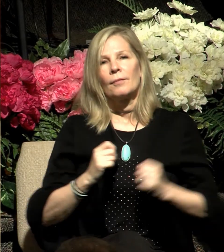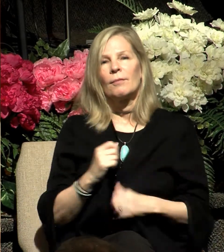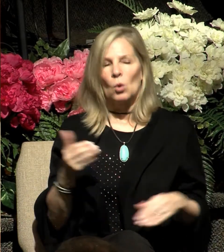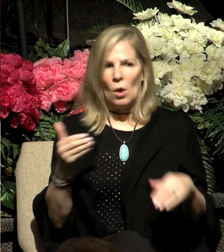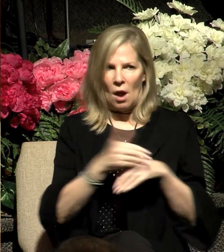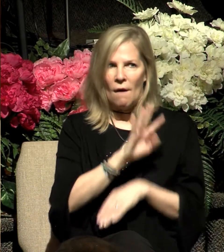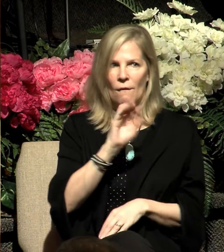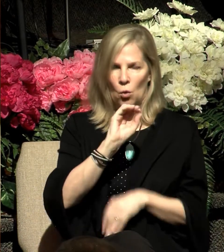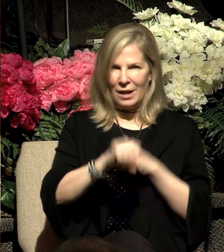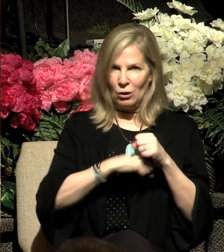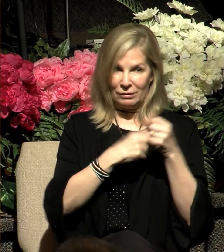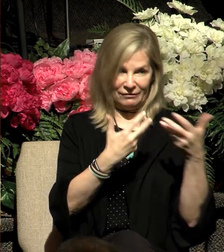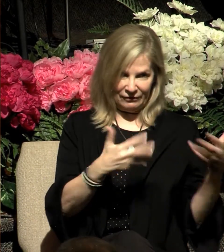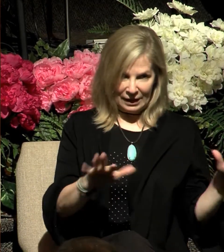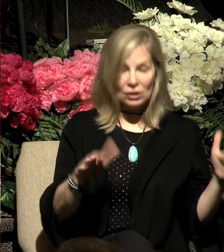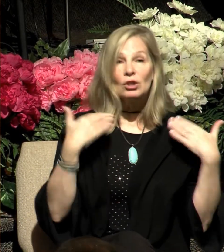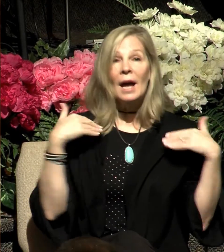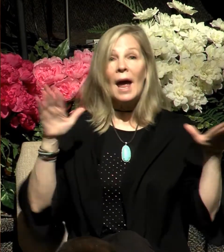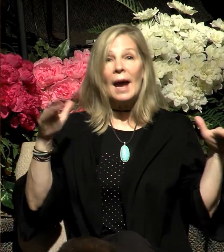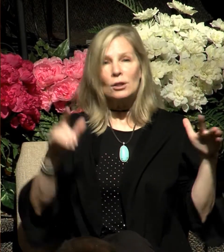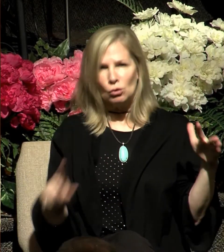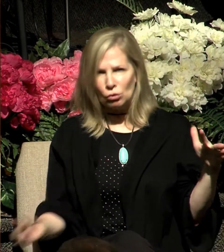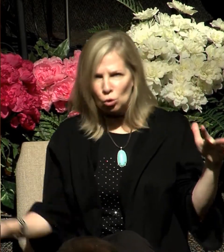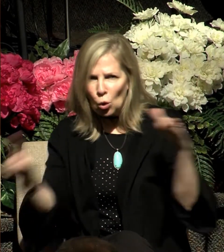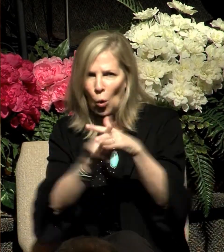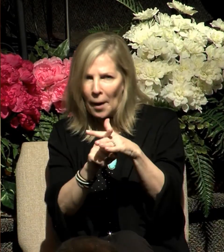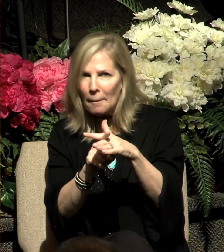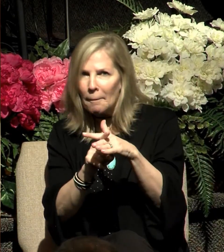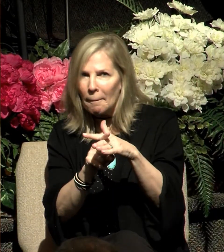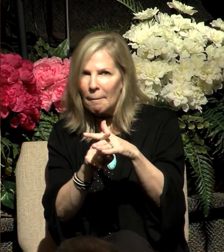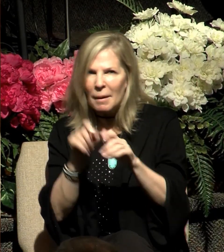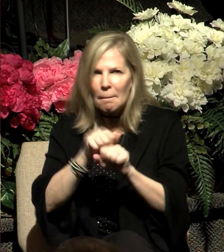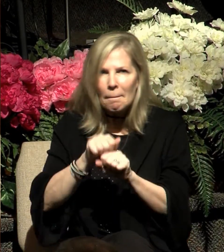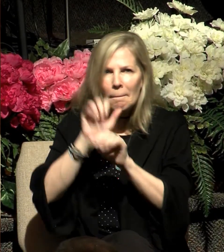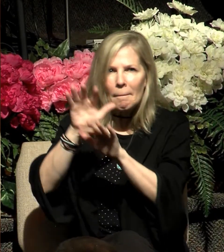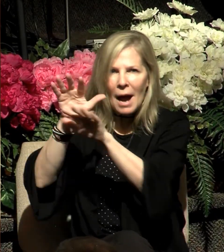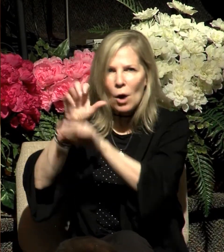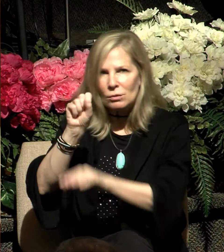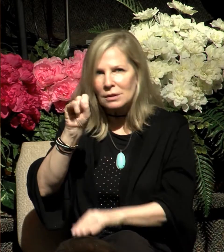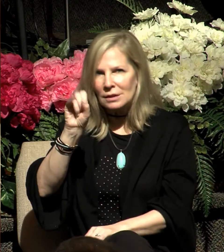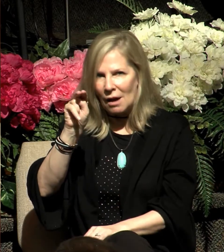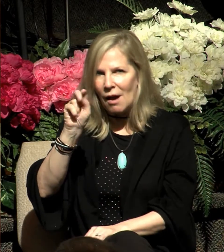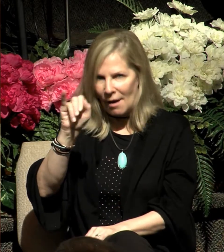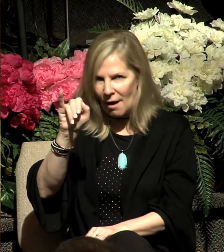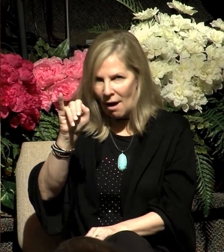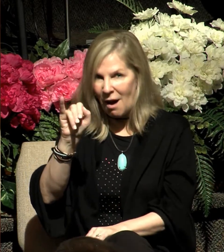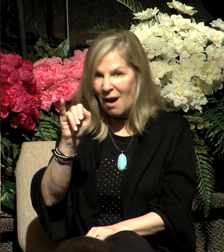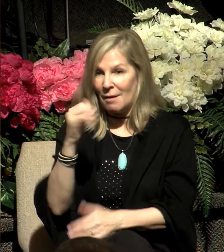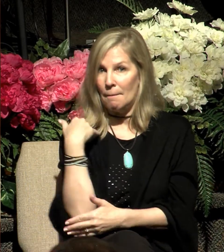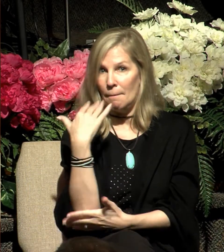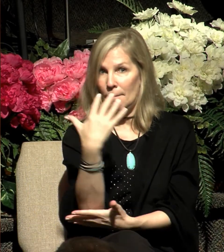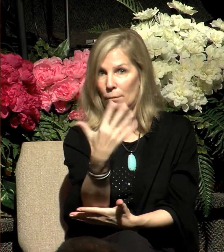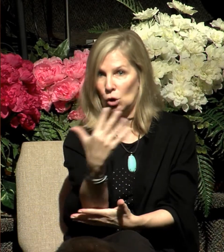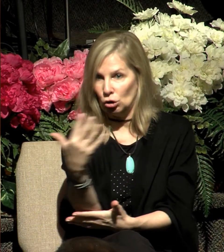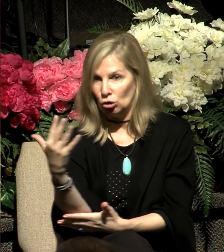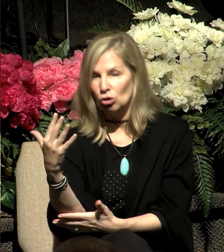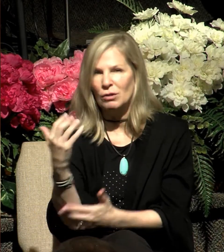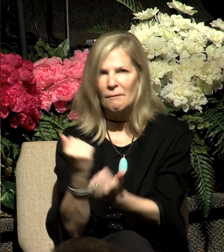passed, an angel appeared to him in the wilderness of Mount Sinai in the flame of a burning thorn bush. Now,